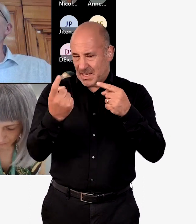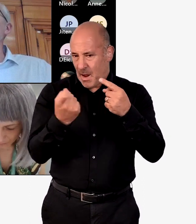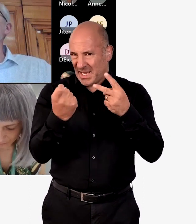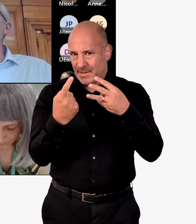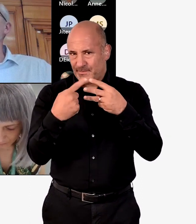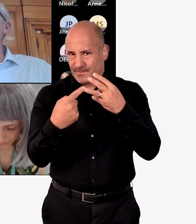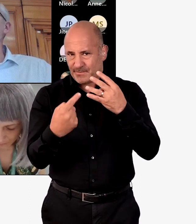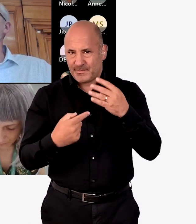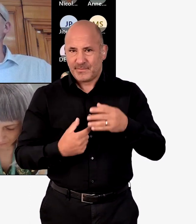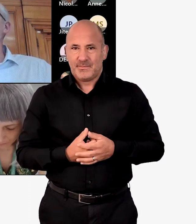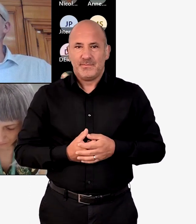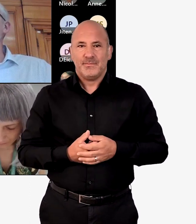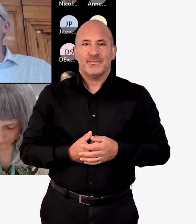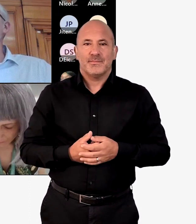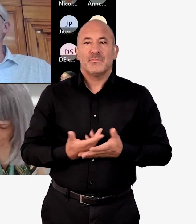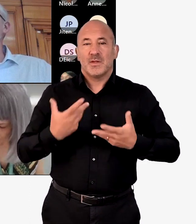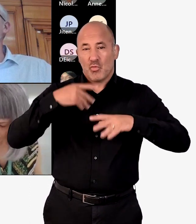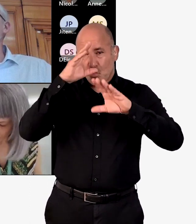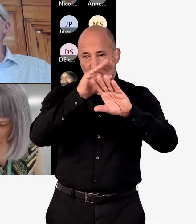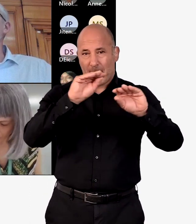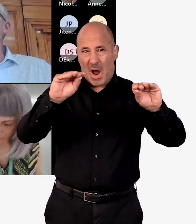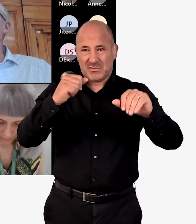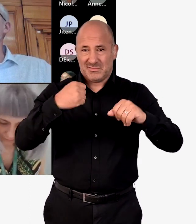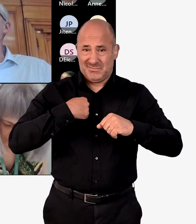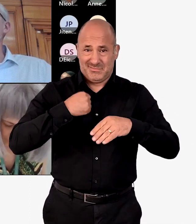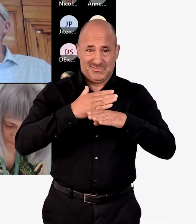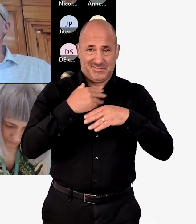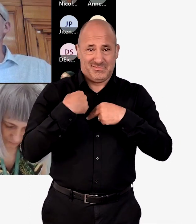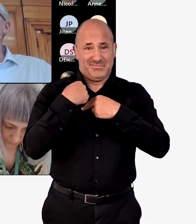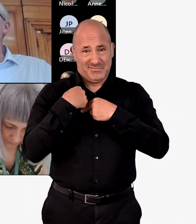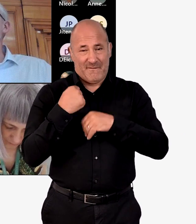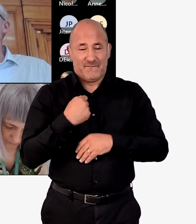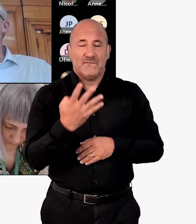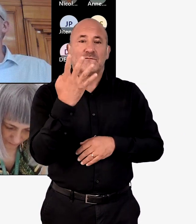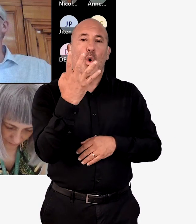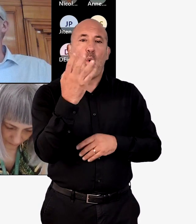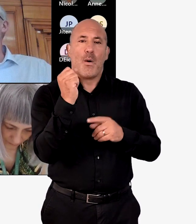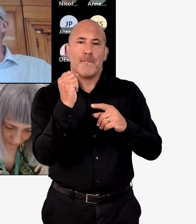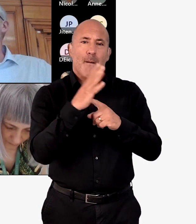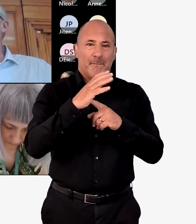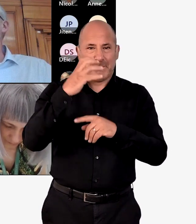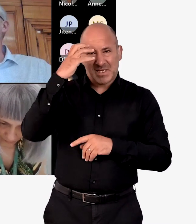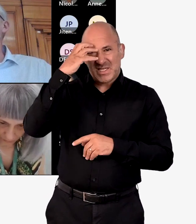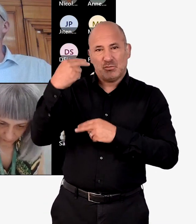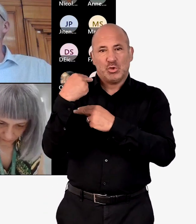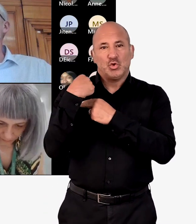drafts of primary care and all the other strategies moving forward. Just a reminder,